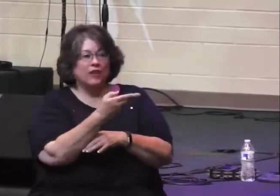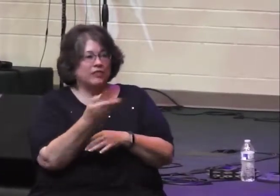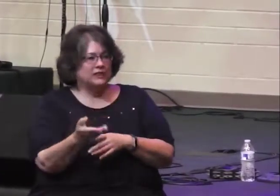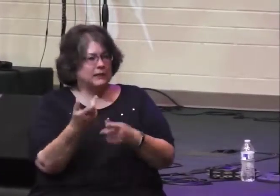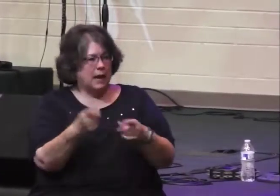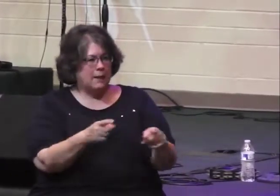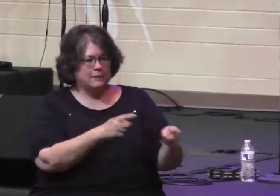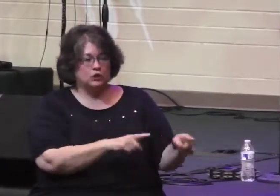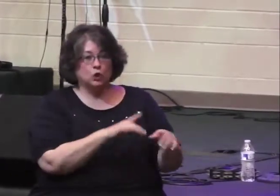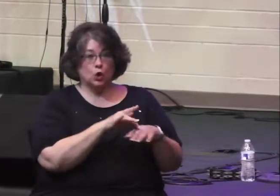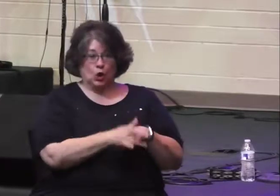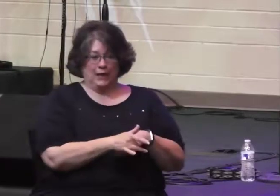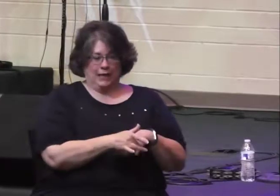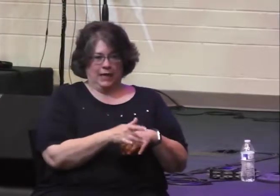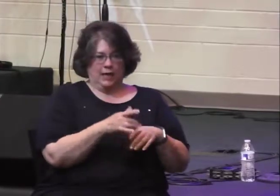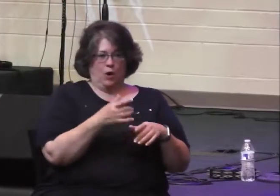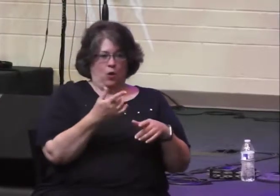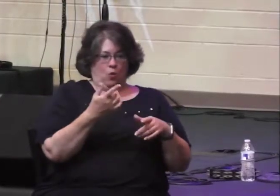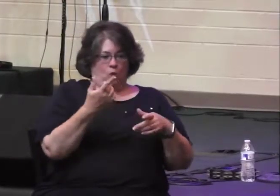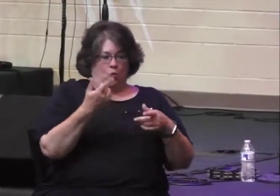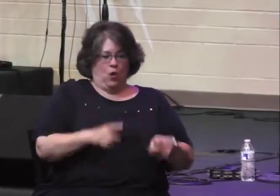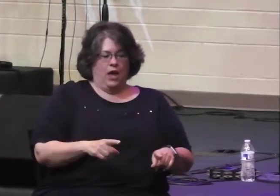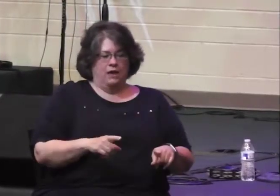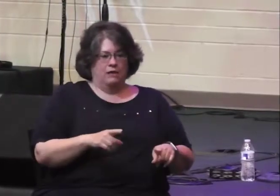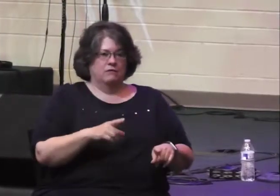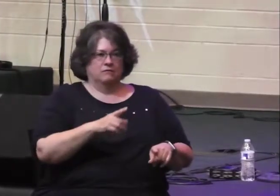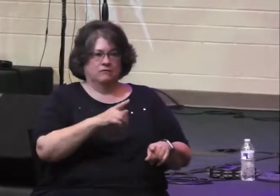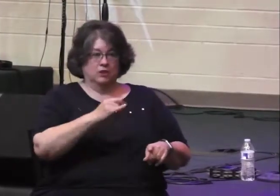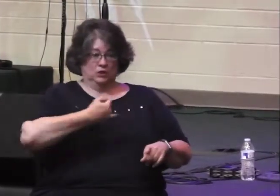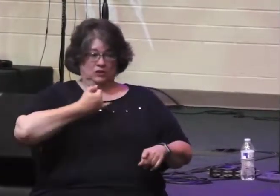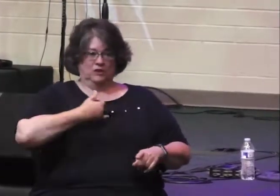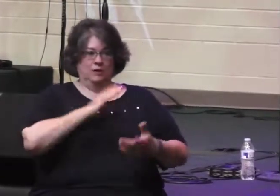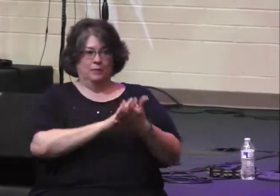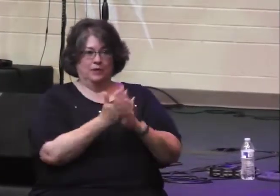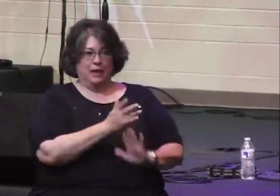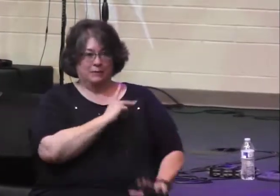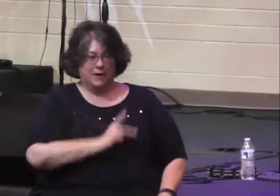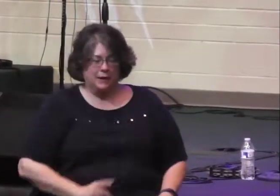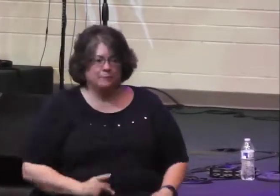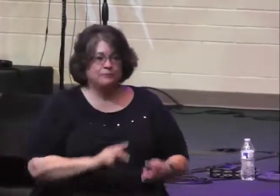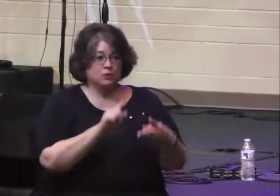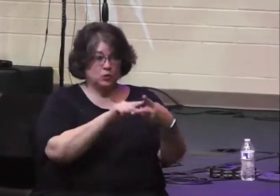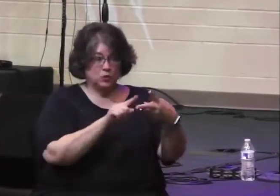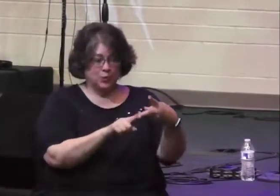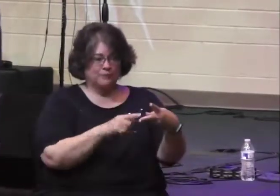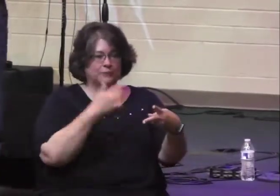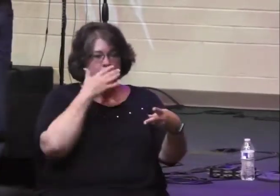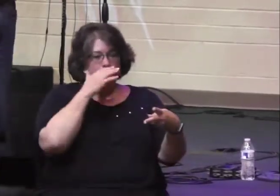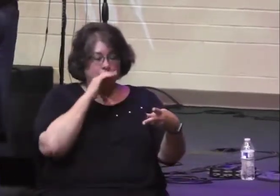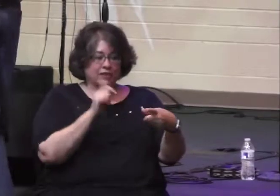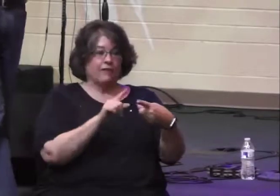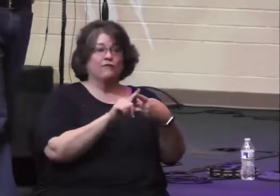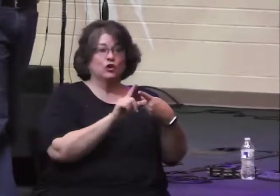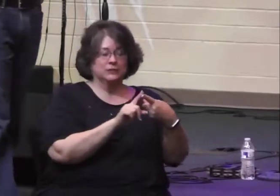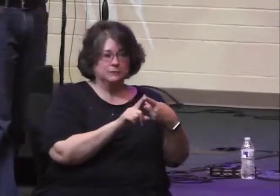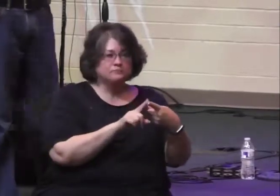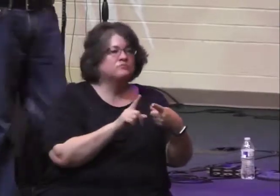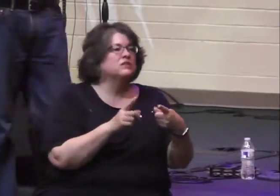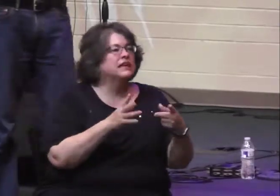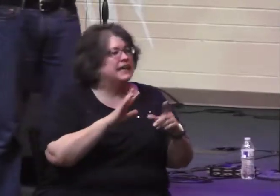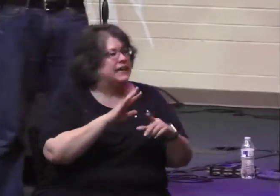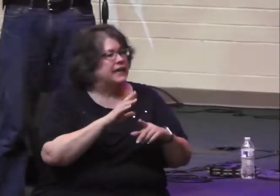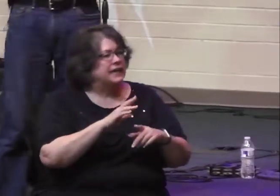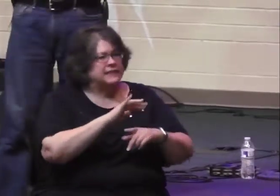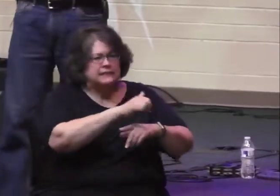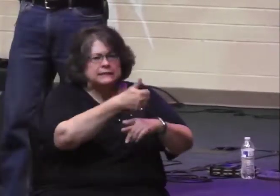his reign. And you can see them here. First of all, he works to strengthen the security of the nation. He sets